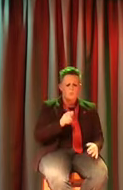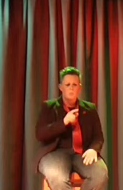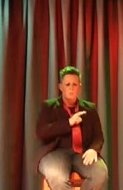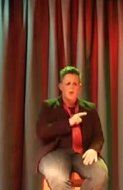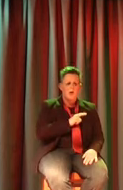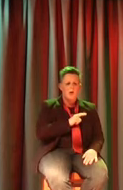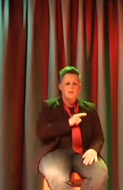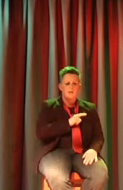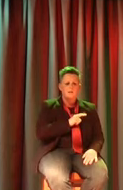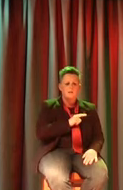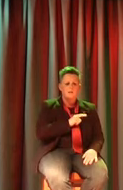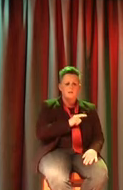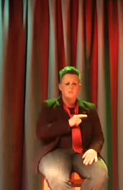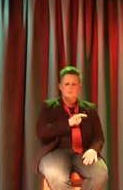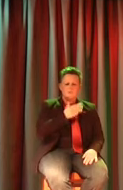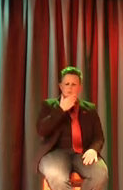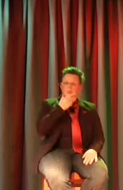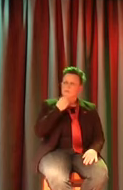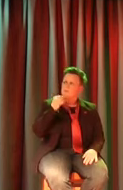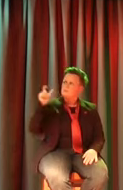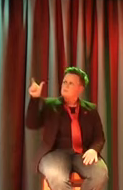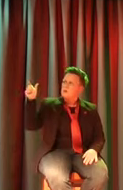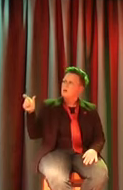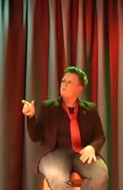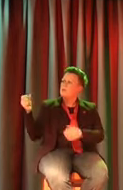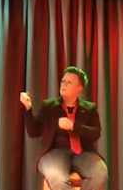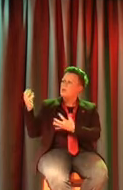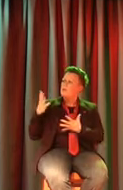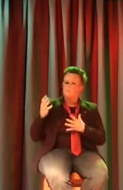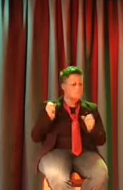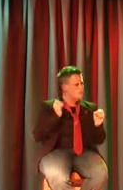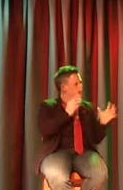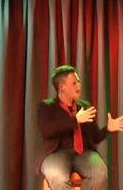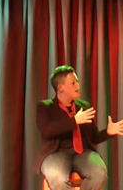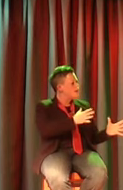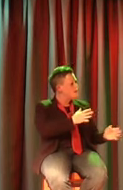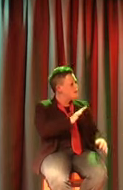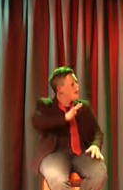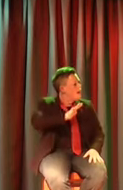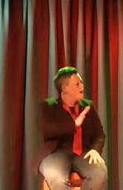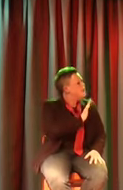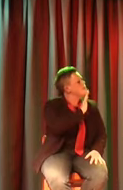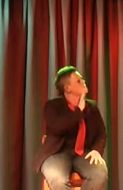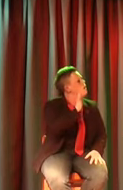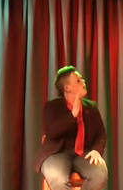why, Mr. Reynolds said to say hello,